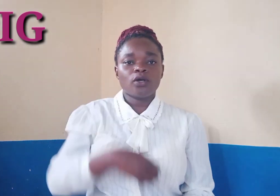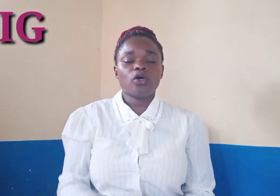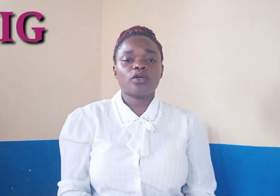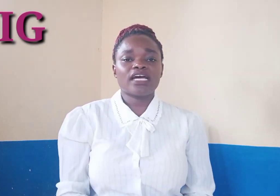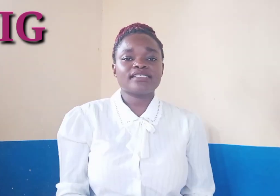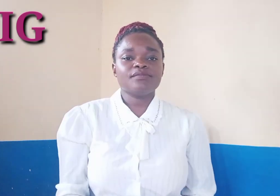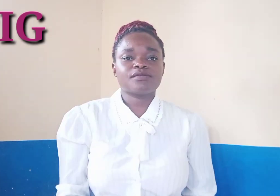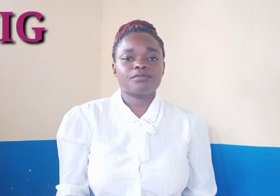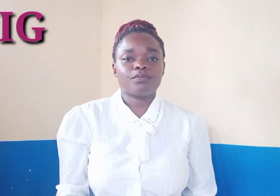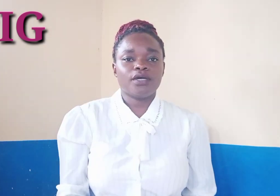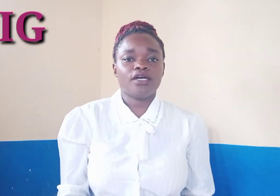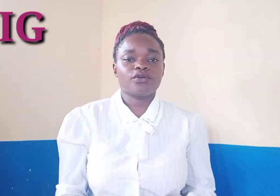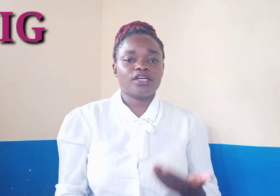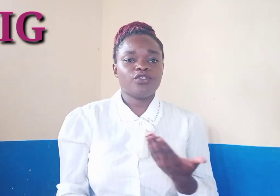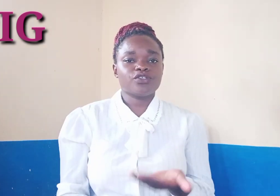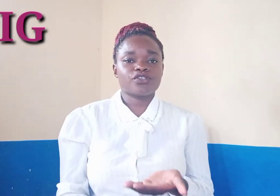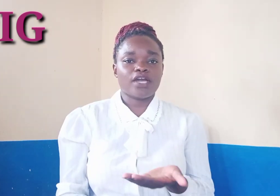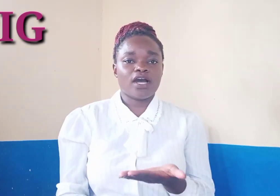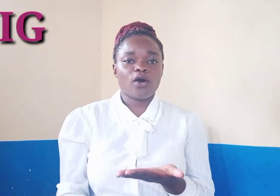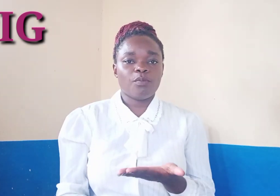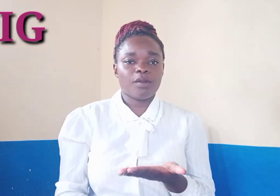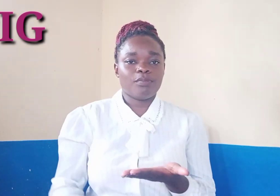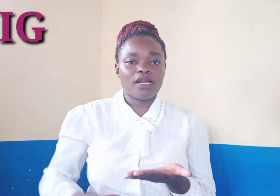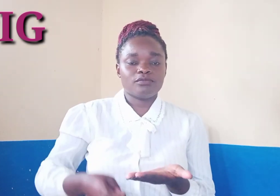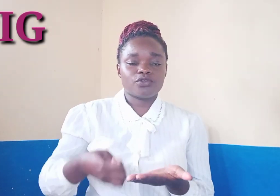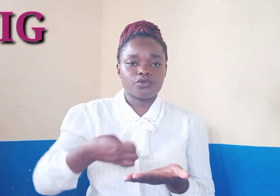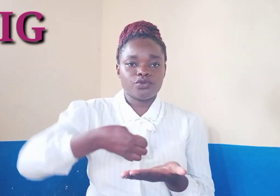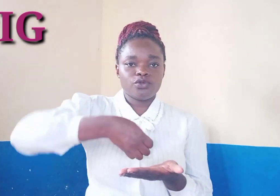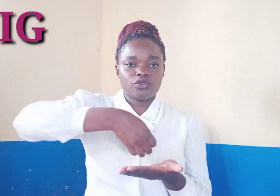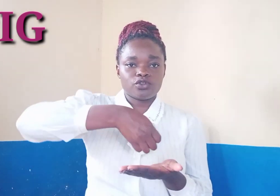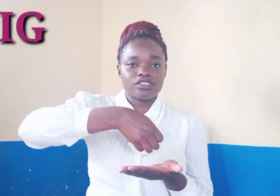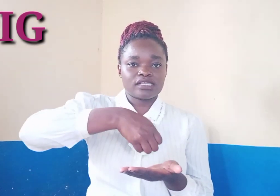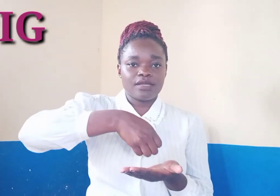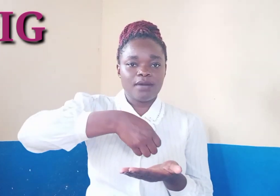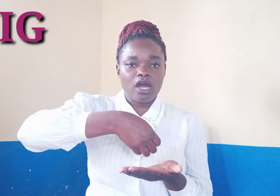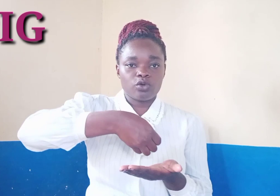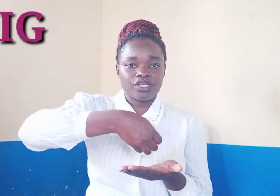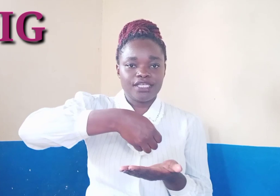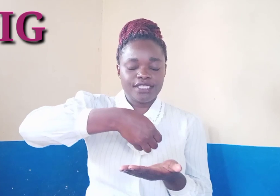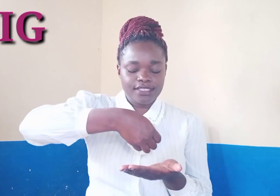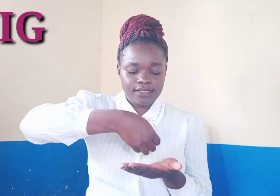or at times you can use your open palm tool to describe how they eat